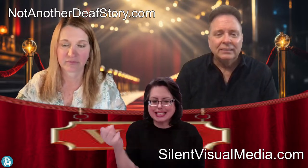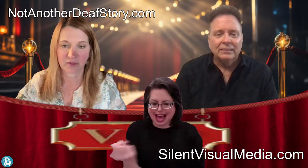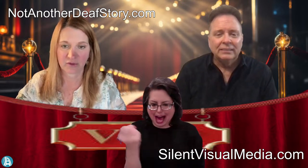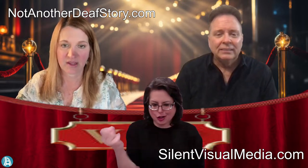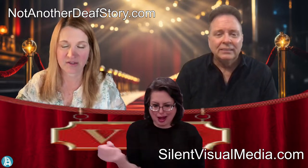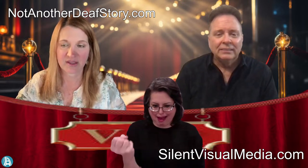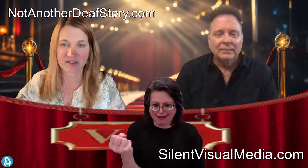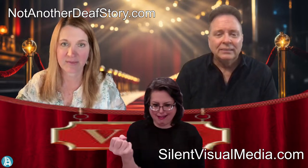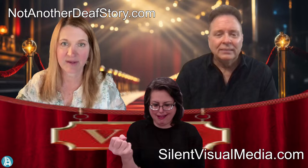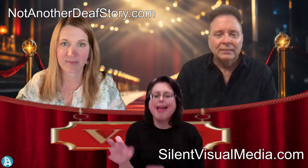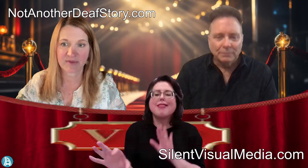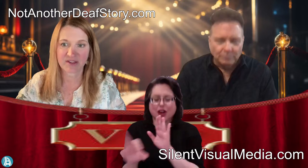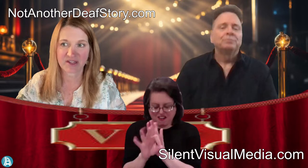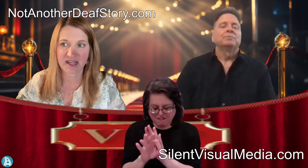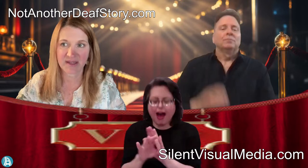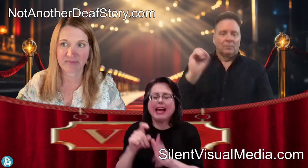Okay, so that's coming up in the chat.